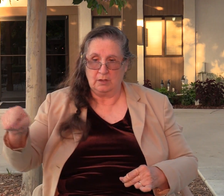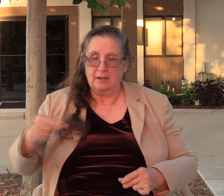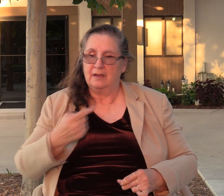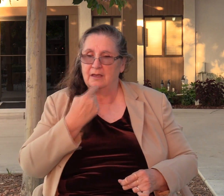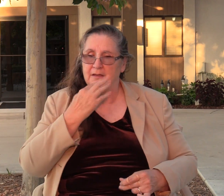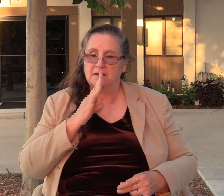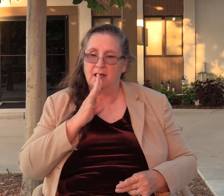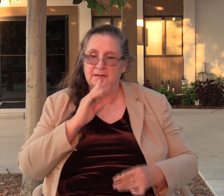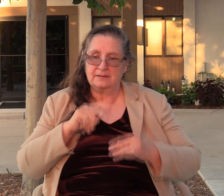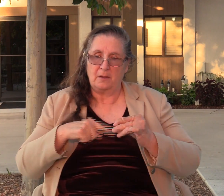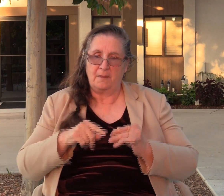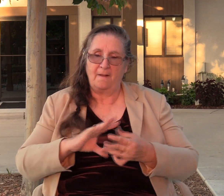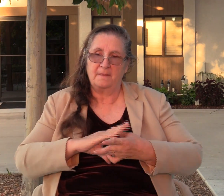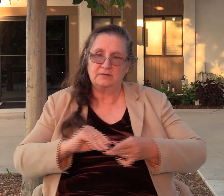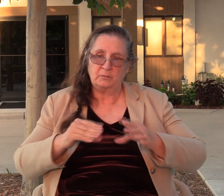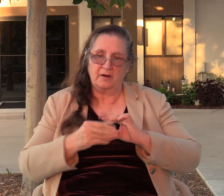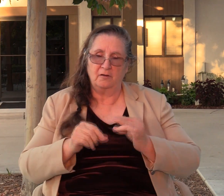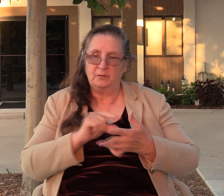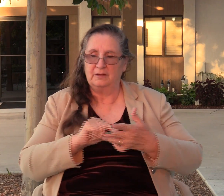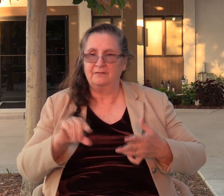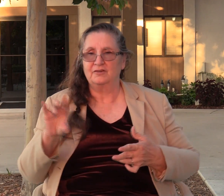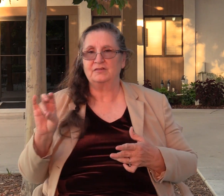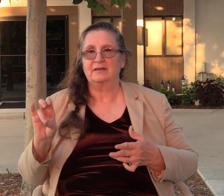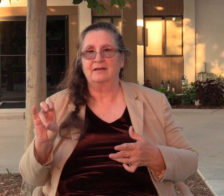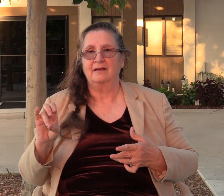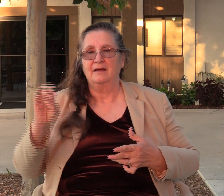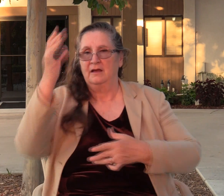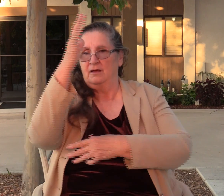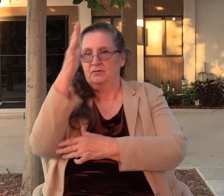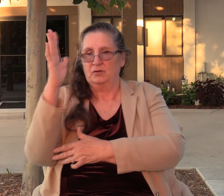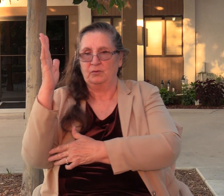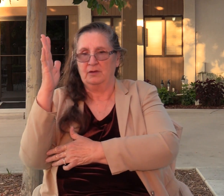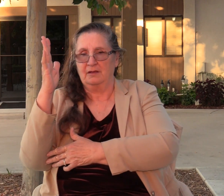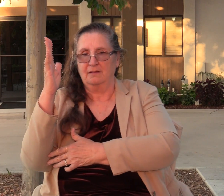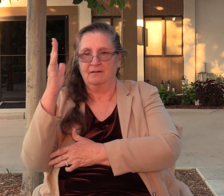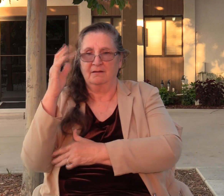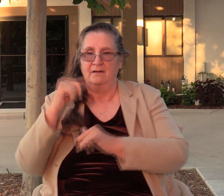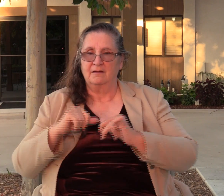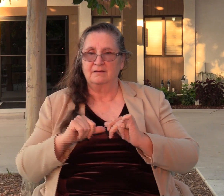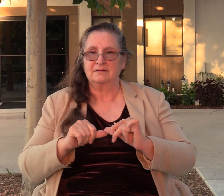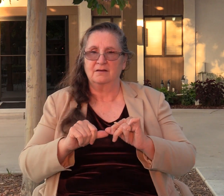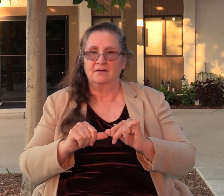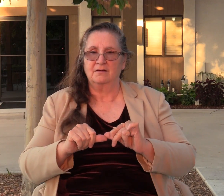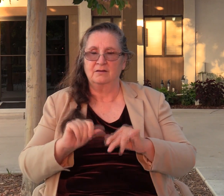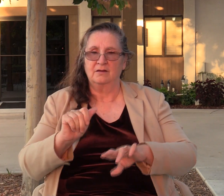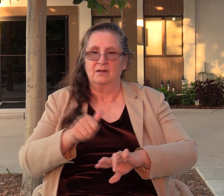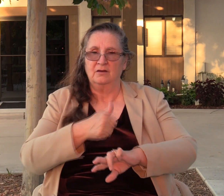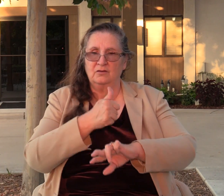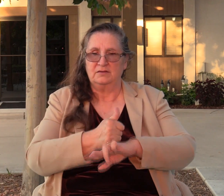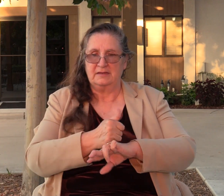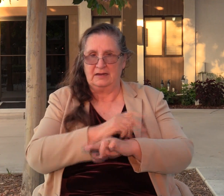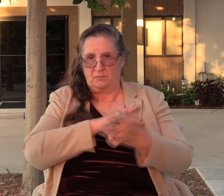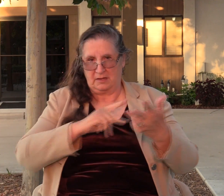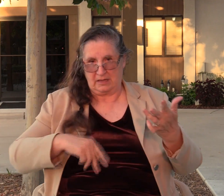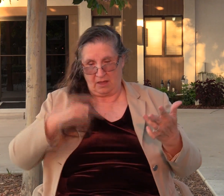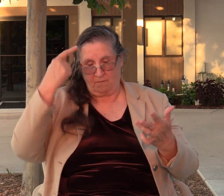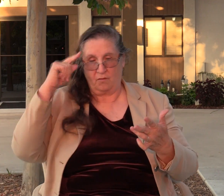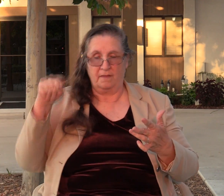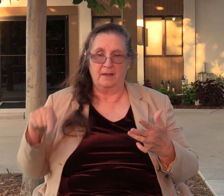8. The trees once went forth to anoint a king over them. And they said to the olive